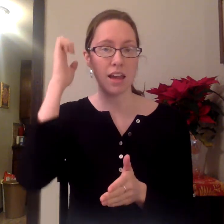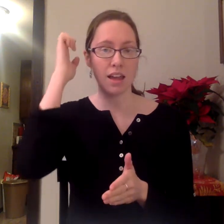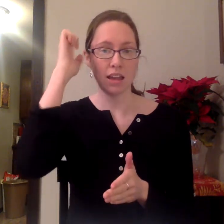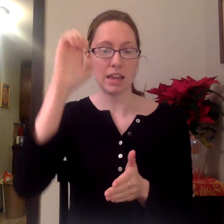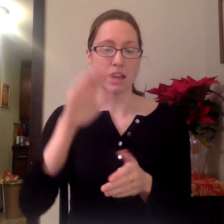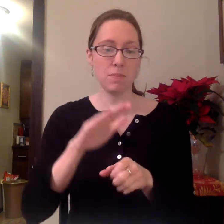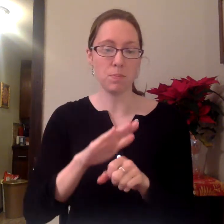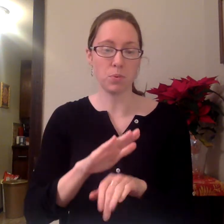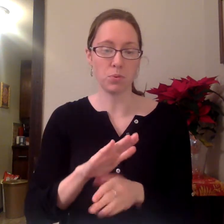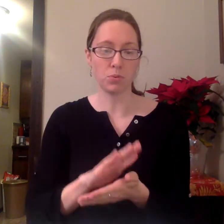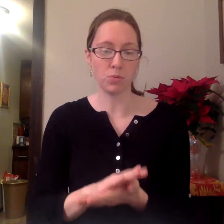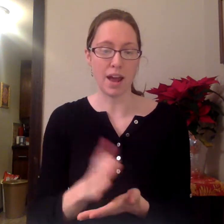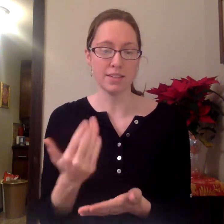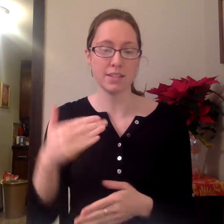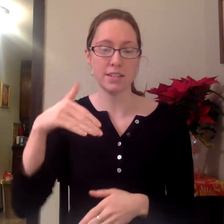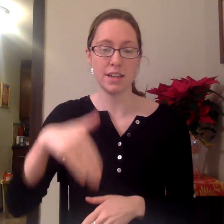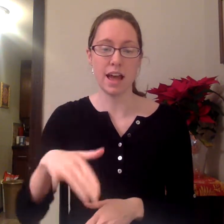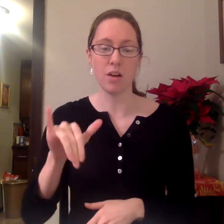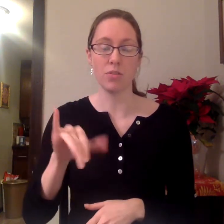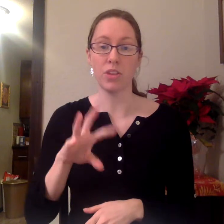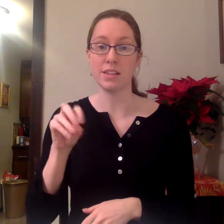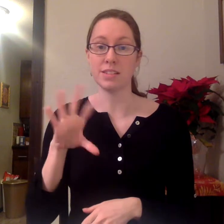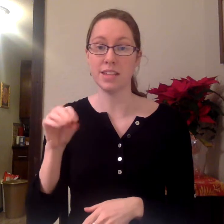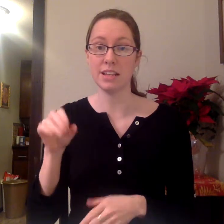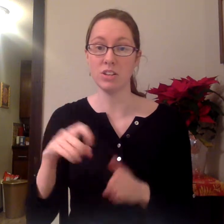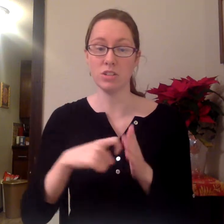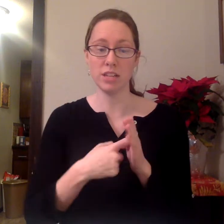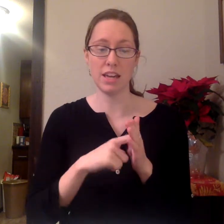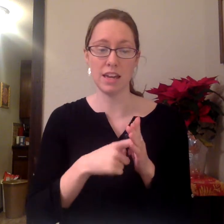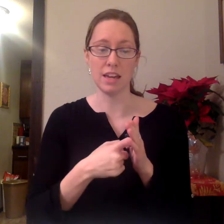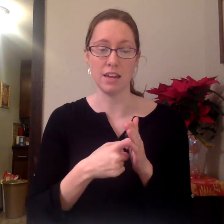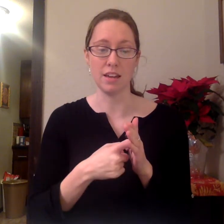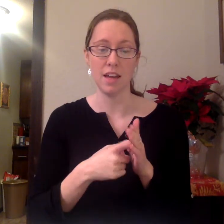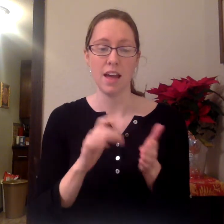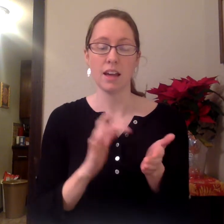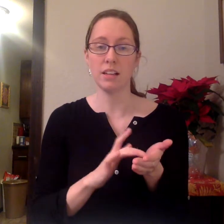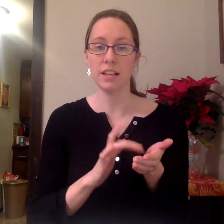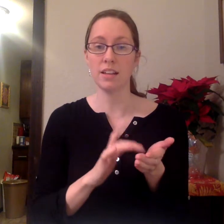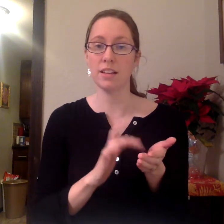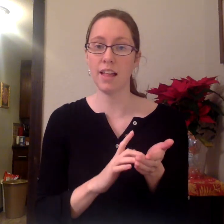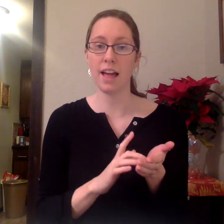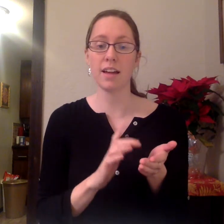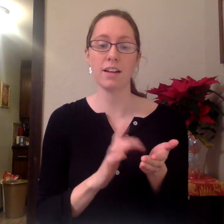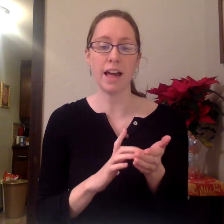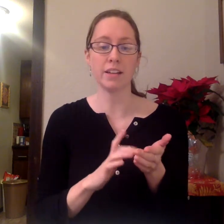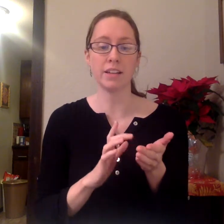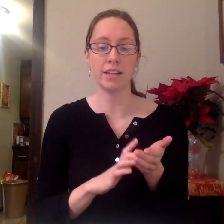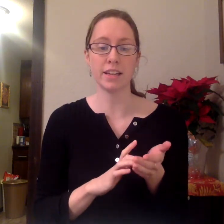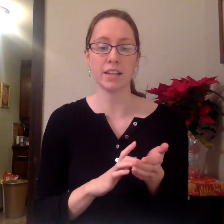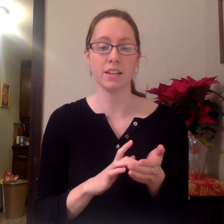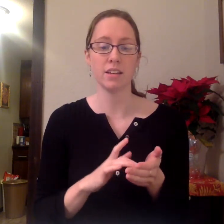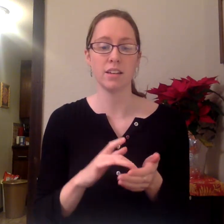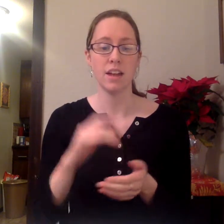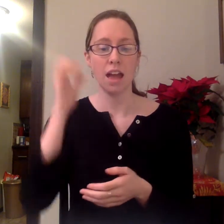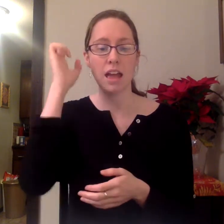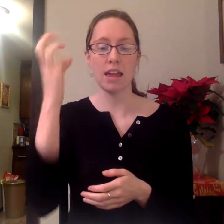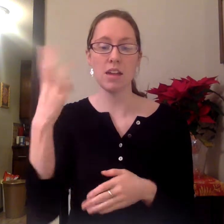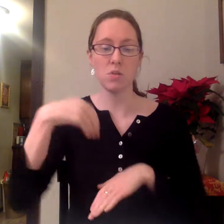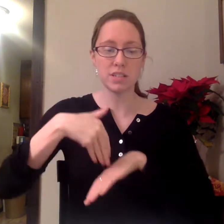he pressed down the signal key, click, click, clack, clack, click, click. He was